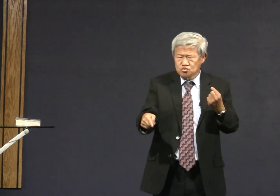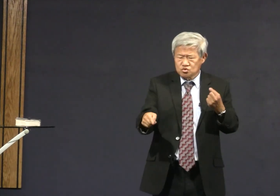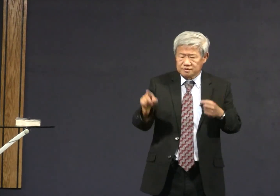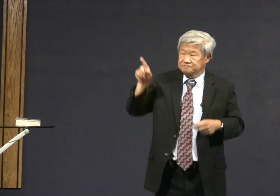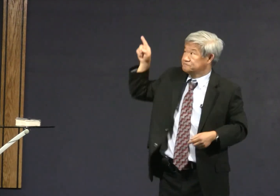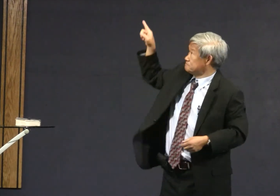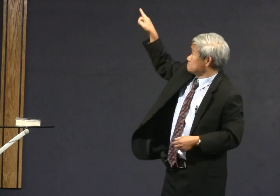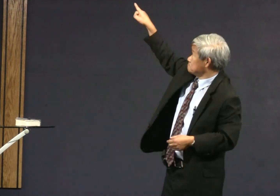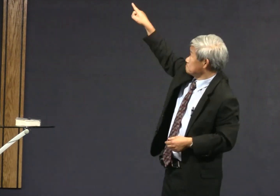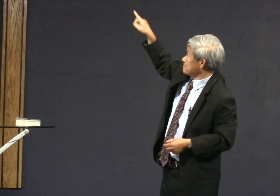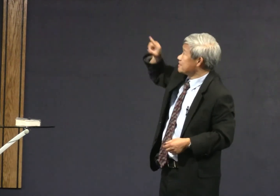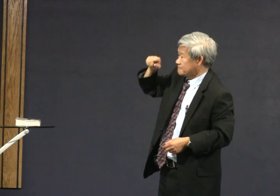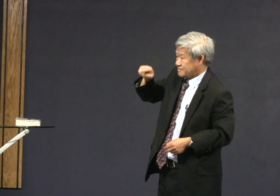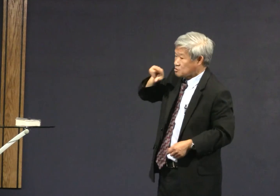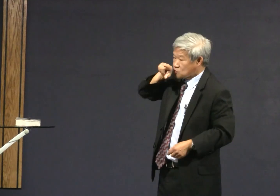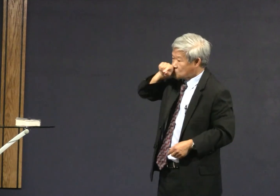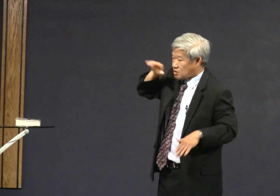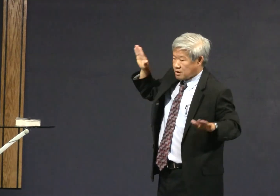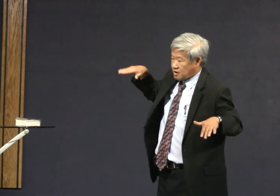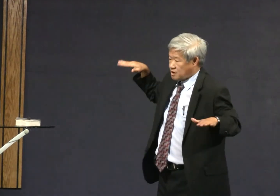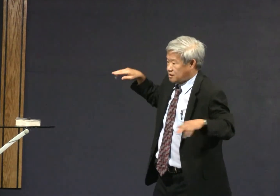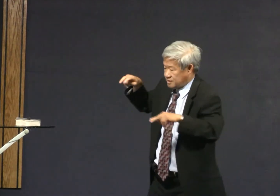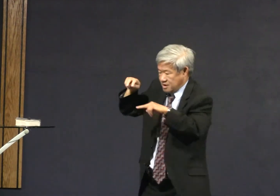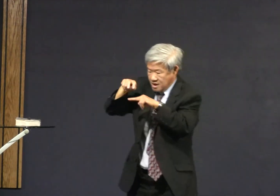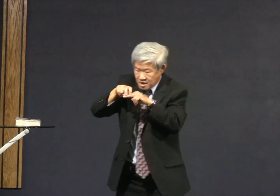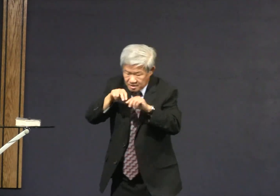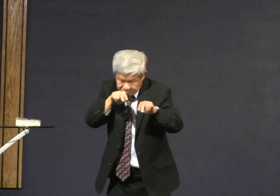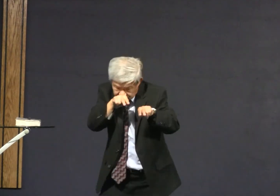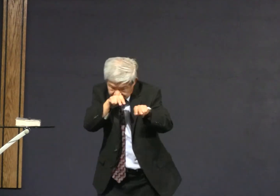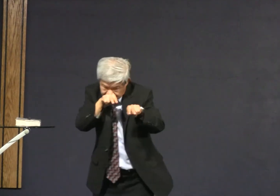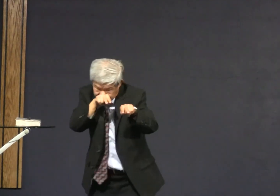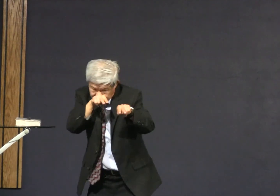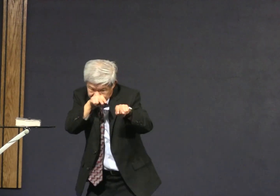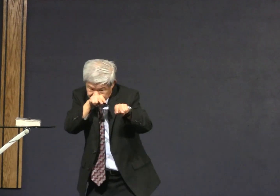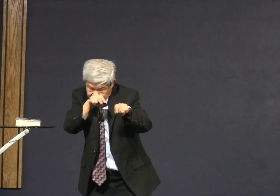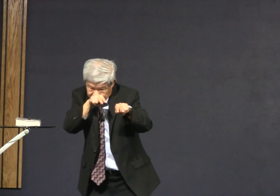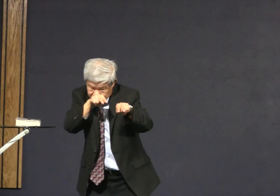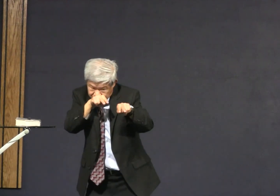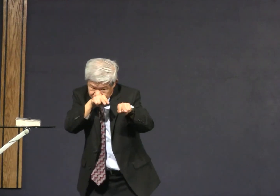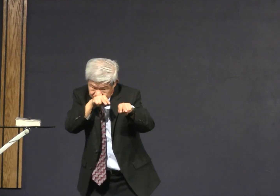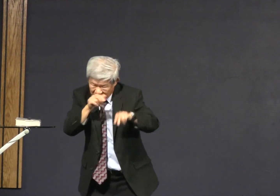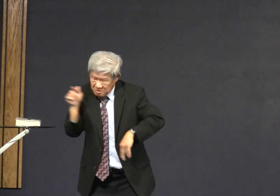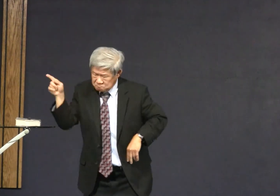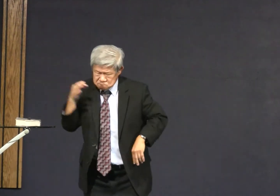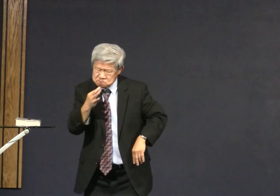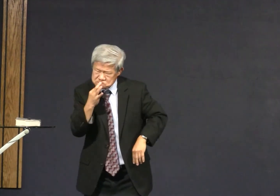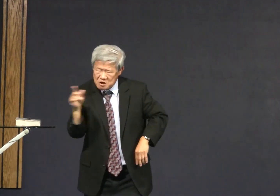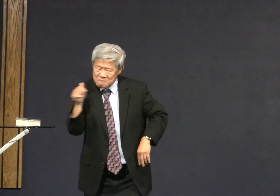what happened to those seeds the birds came along they were watching for their chance